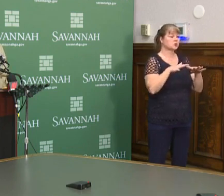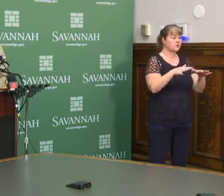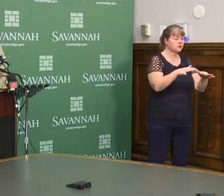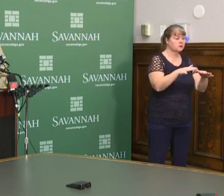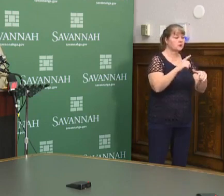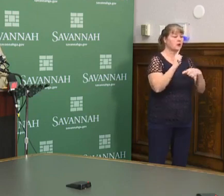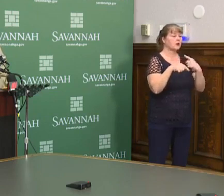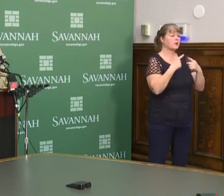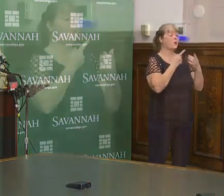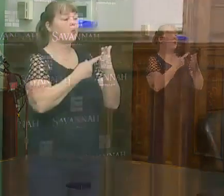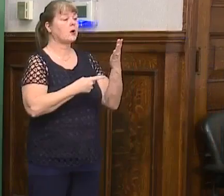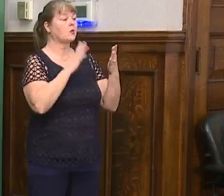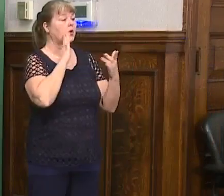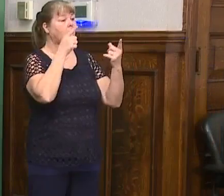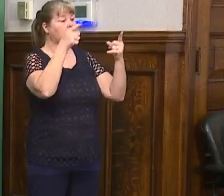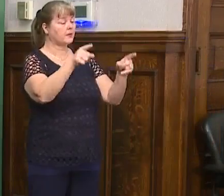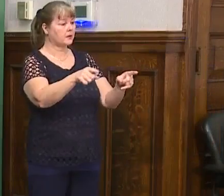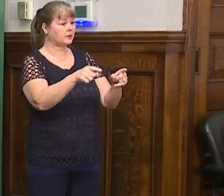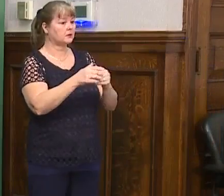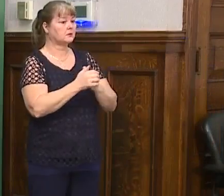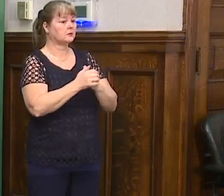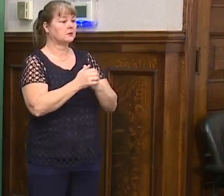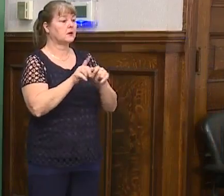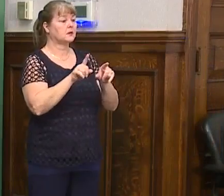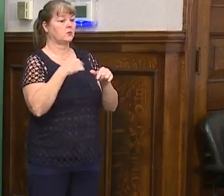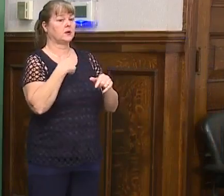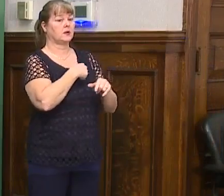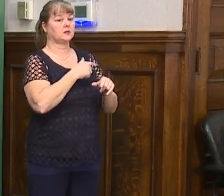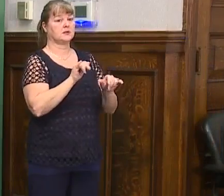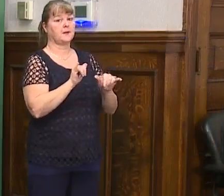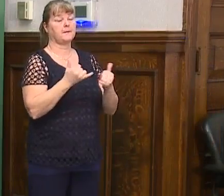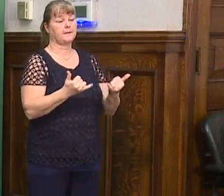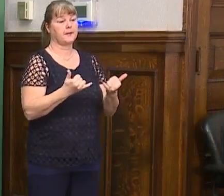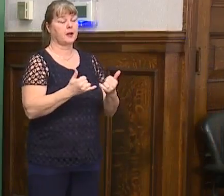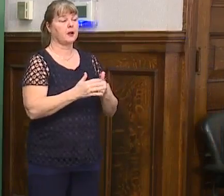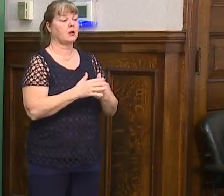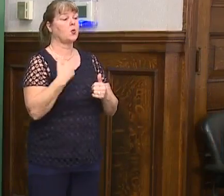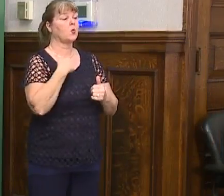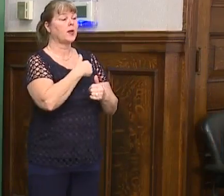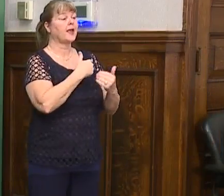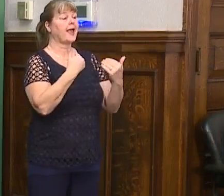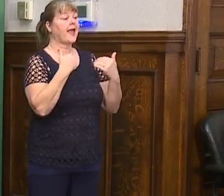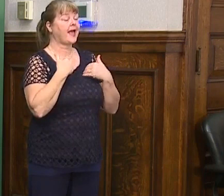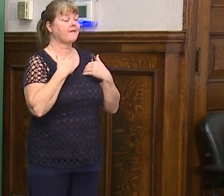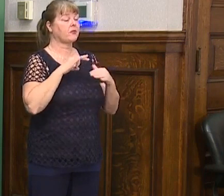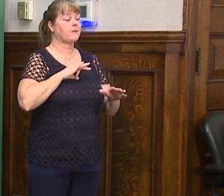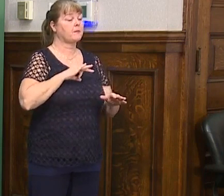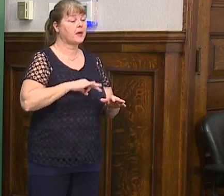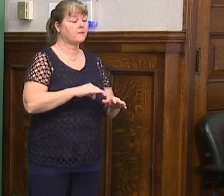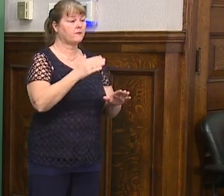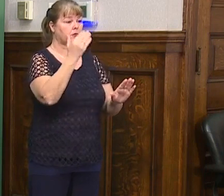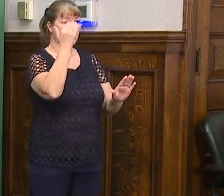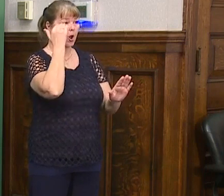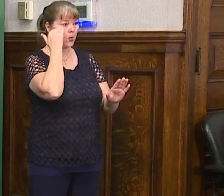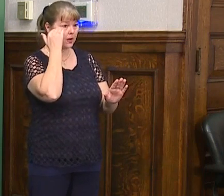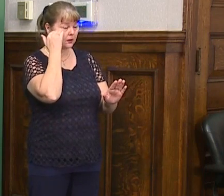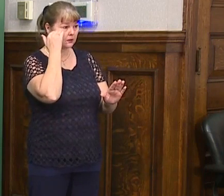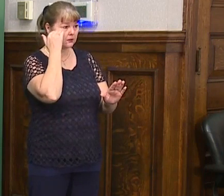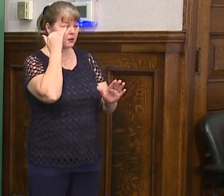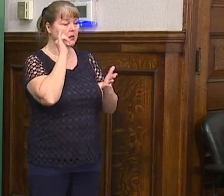about what was to come as we are now, we have the benefit of knowing